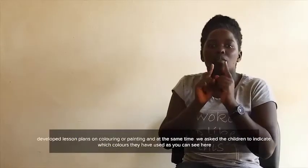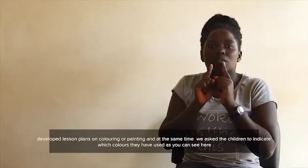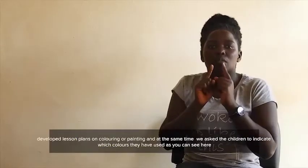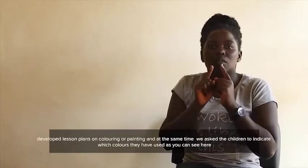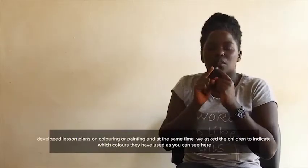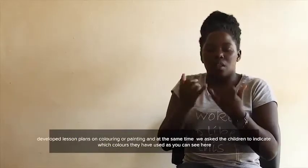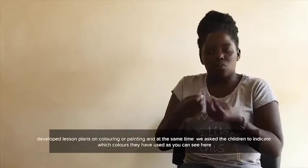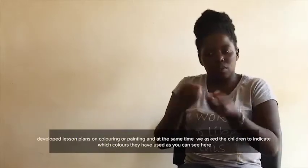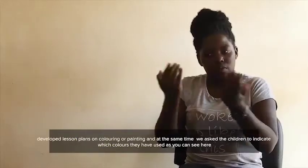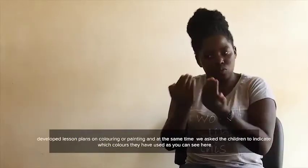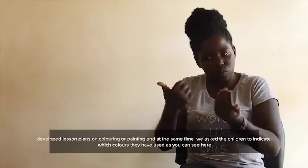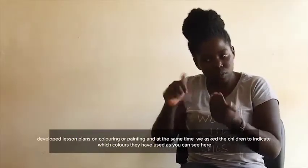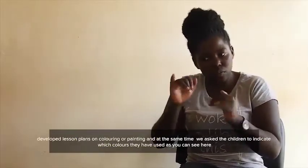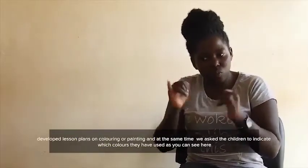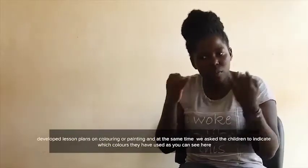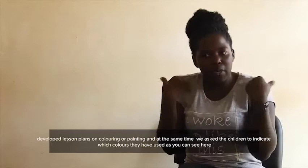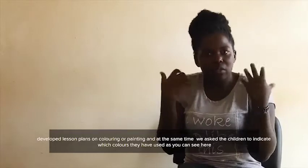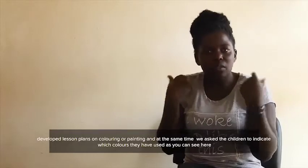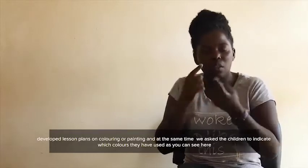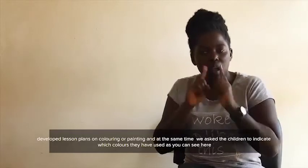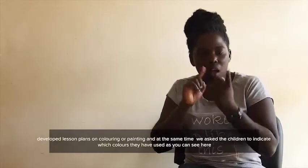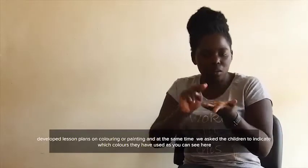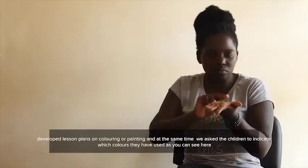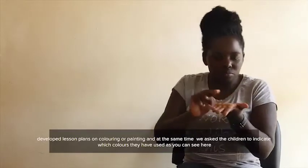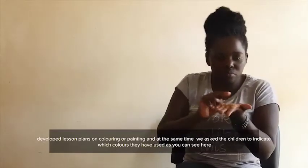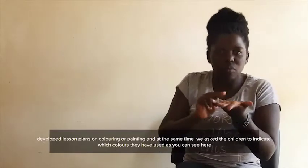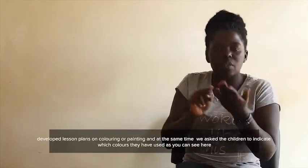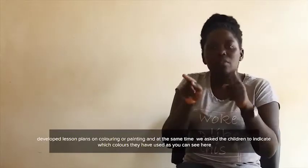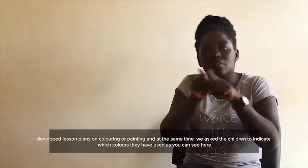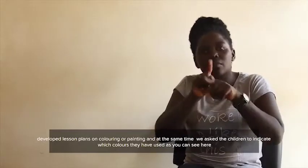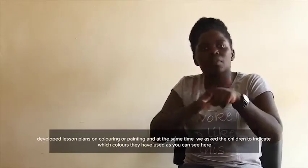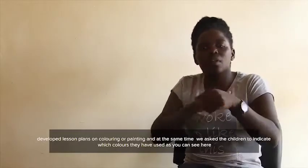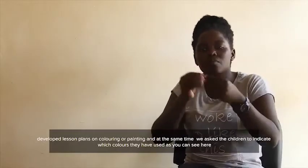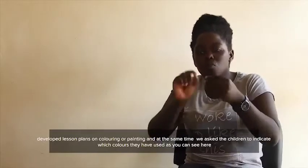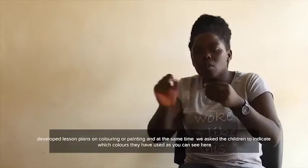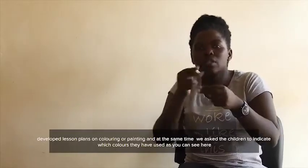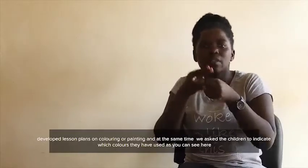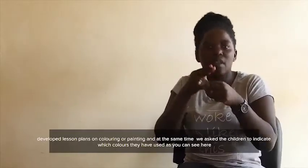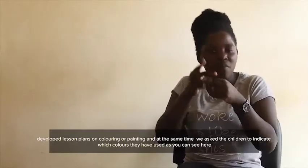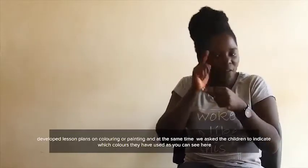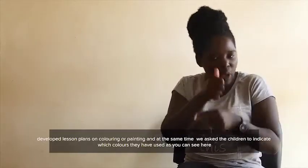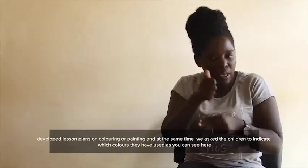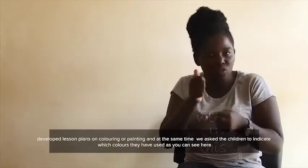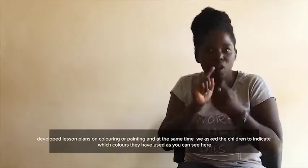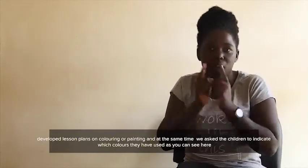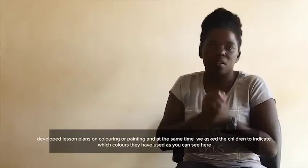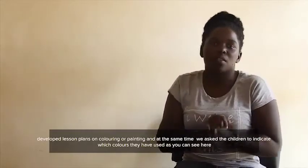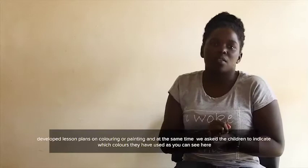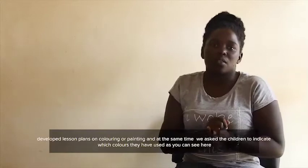plans also on colouring or painting. And then at the same time, we asked the children to indicate which colours they have used,